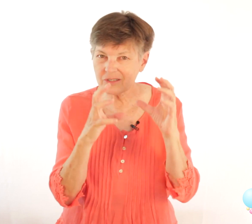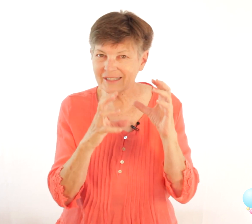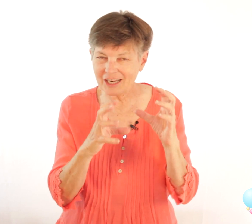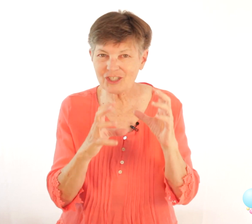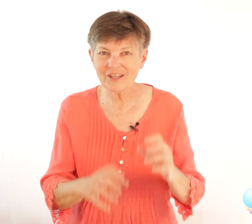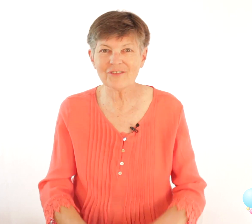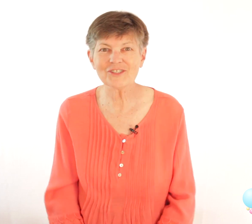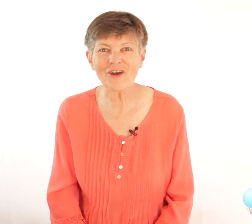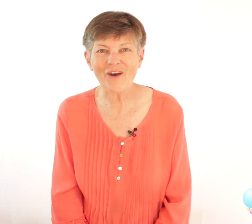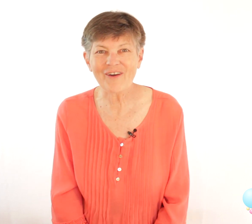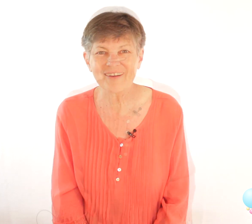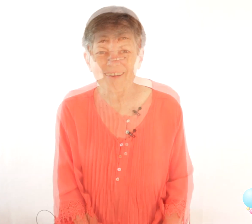section of the song